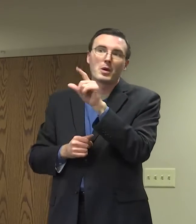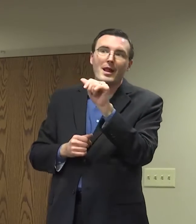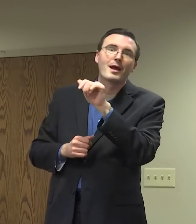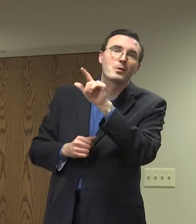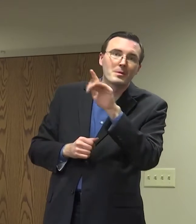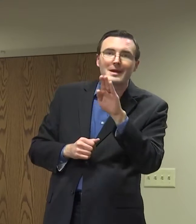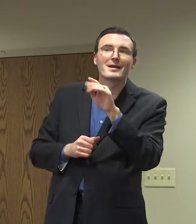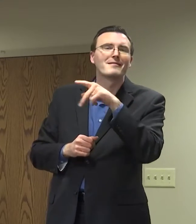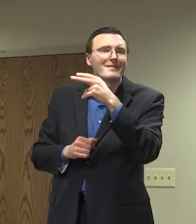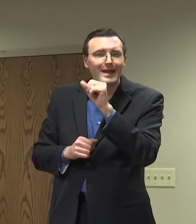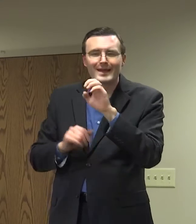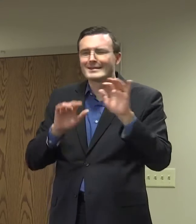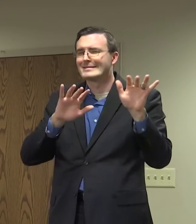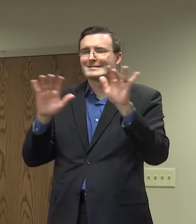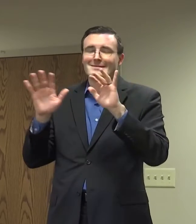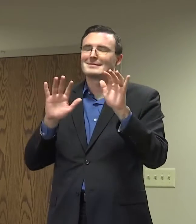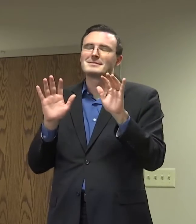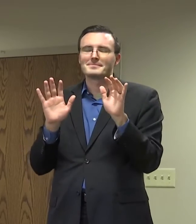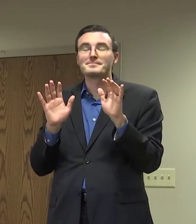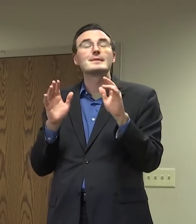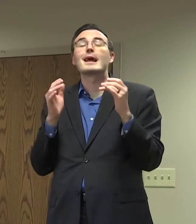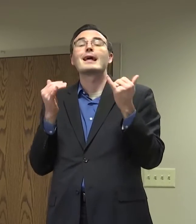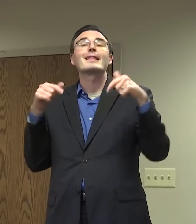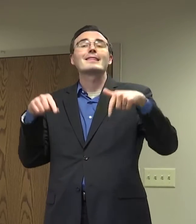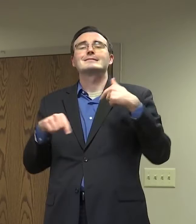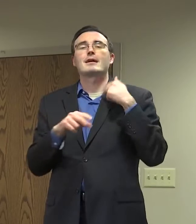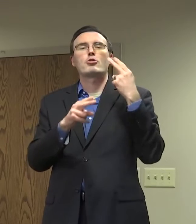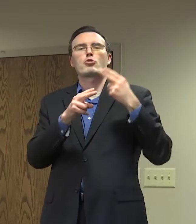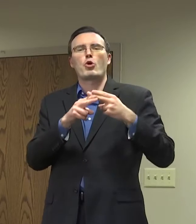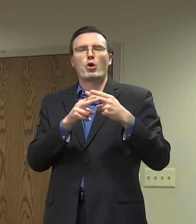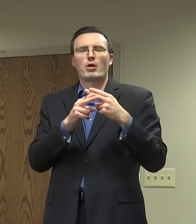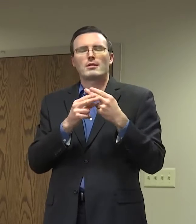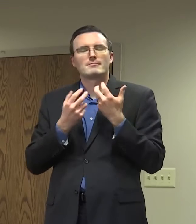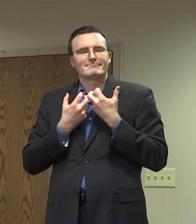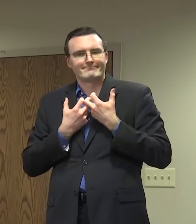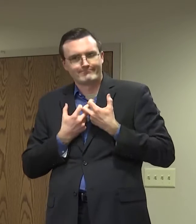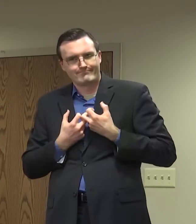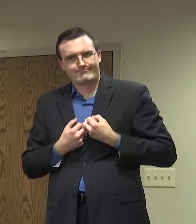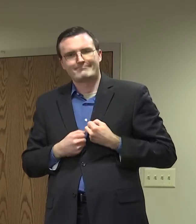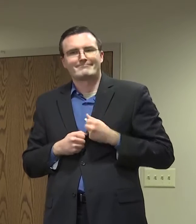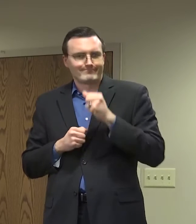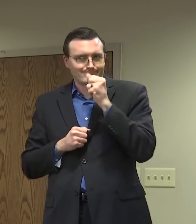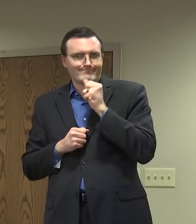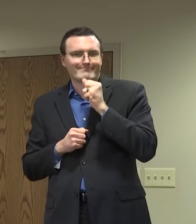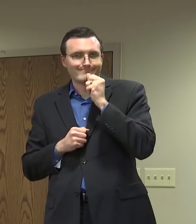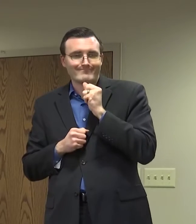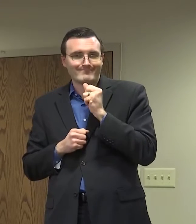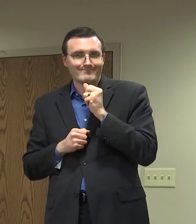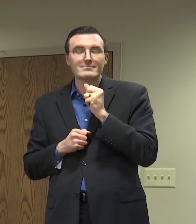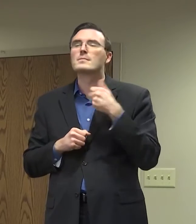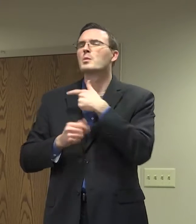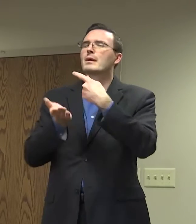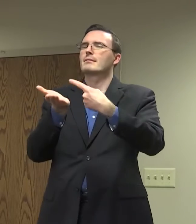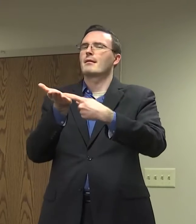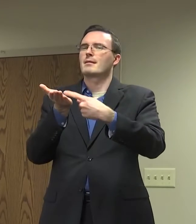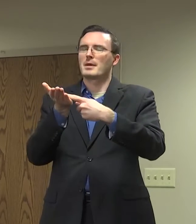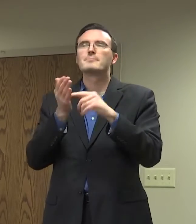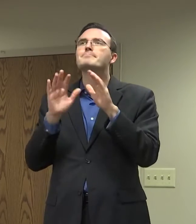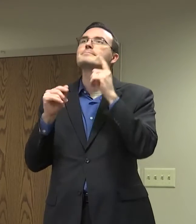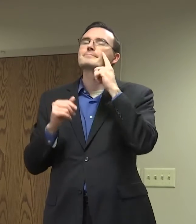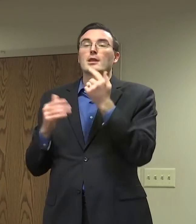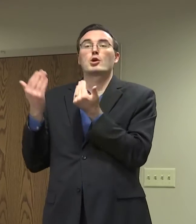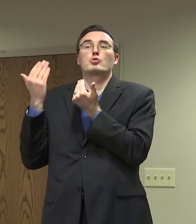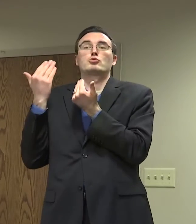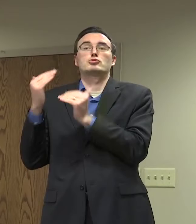We're excited to be able to move to phase four of the Restore Illinois plan. We talked about this last time we met. October 3rd, we've been in mitigation